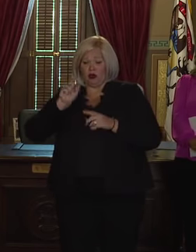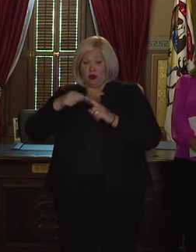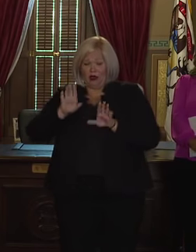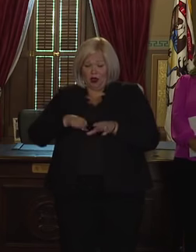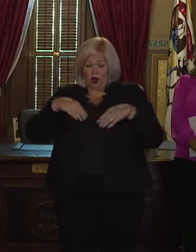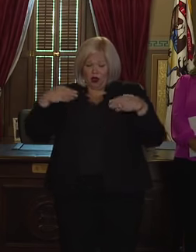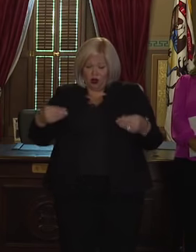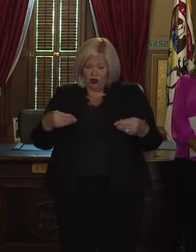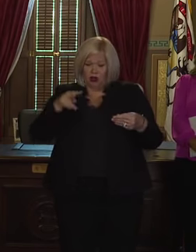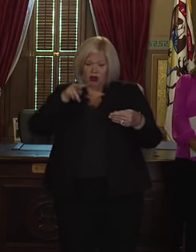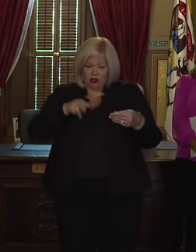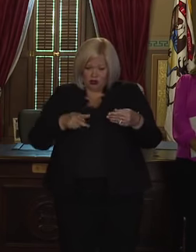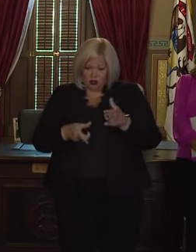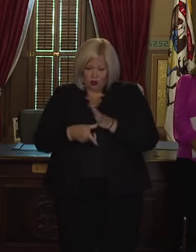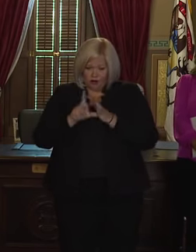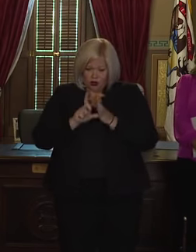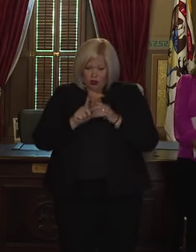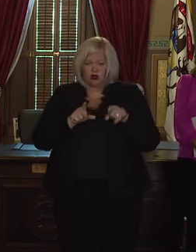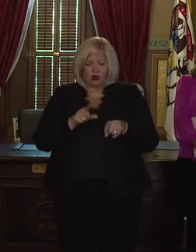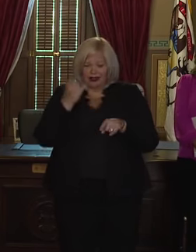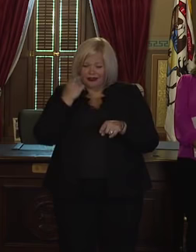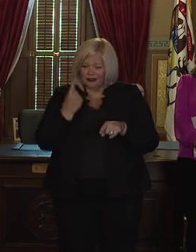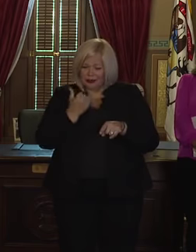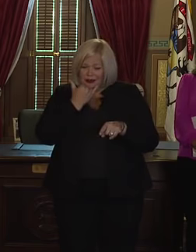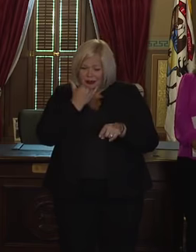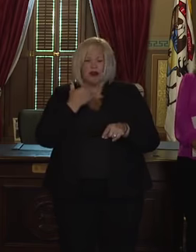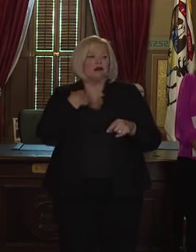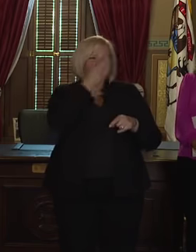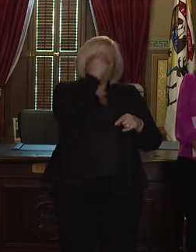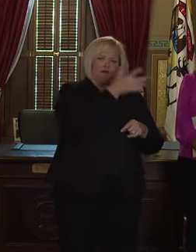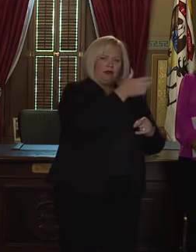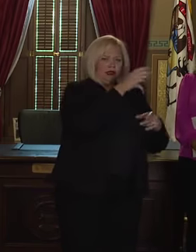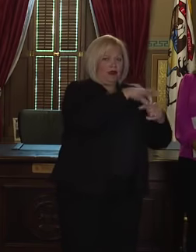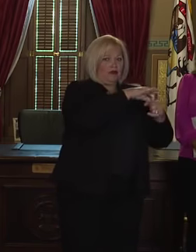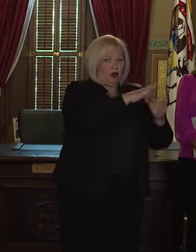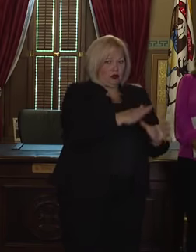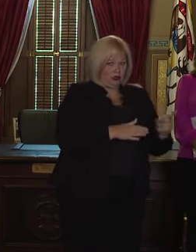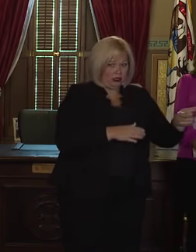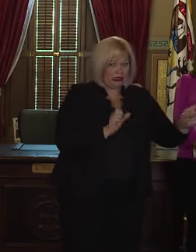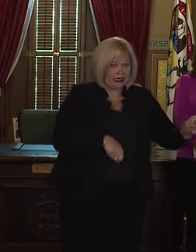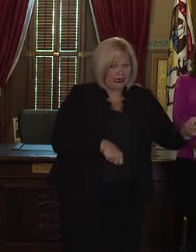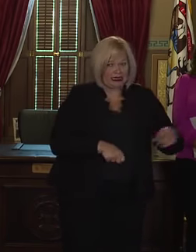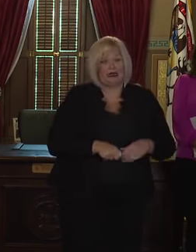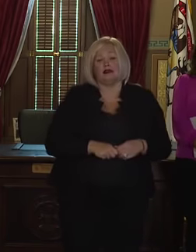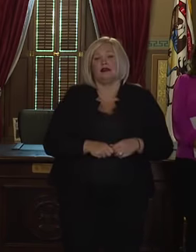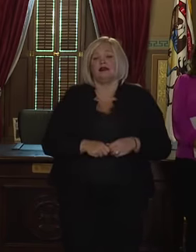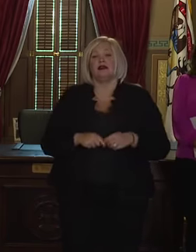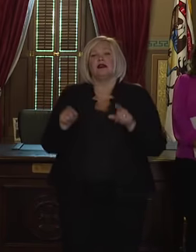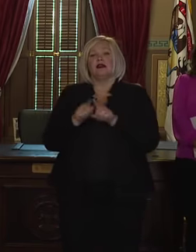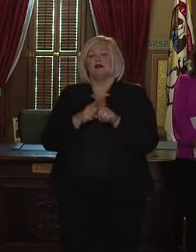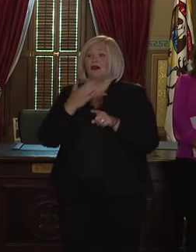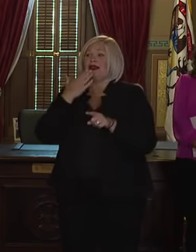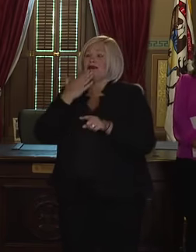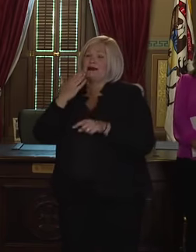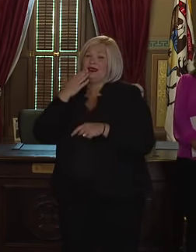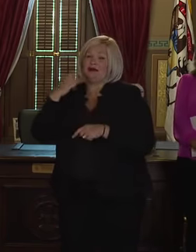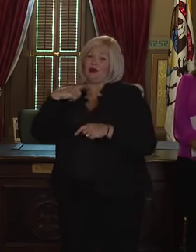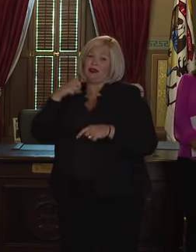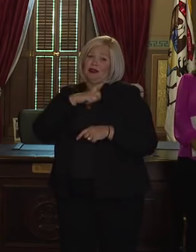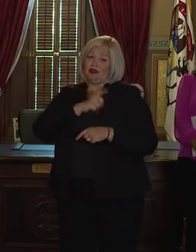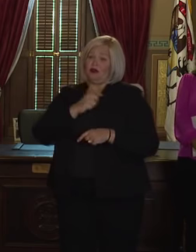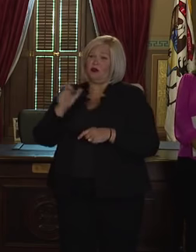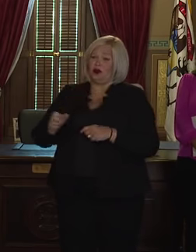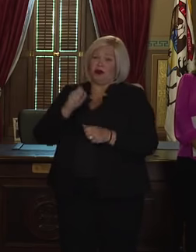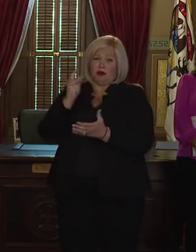ensure that every valid vote is counted. Finally, I'm grateful for the legislature for codifying our secure ballot